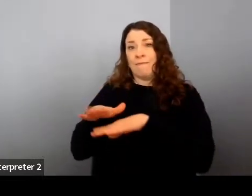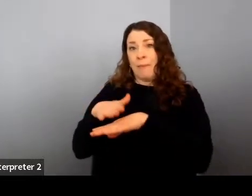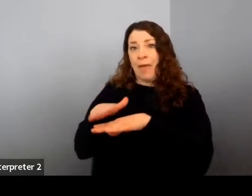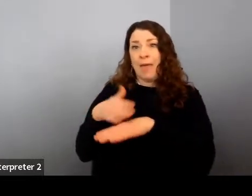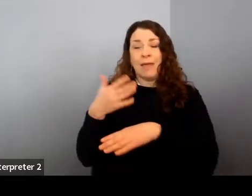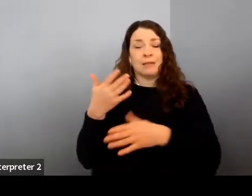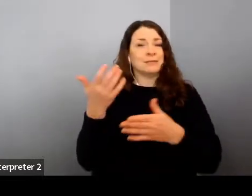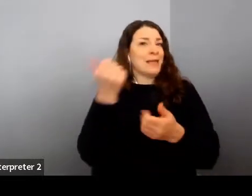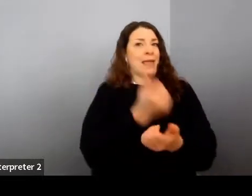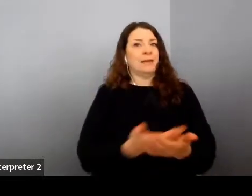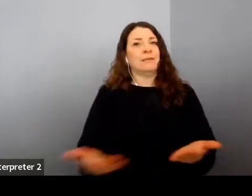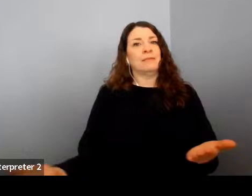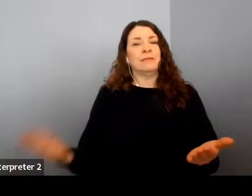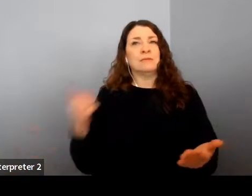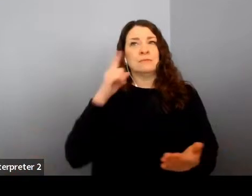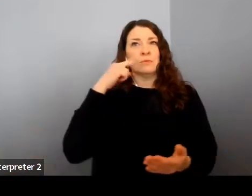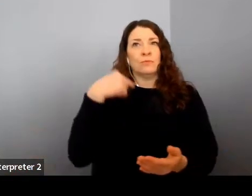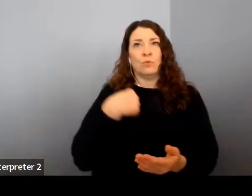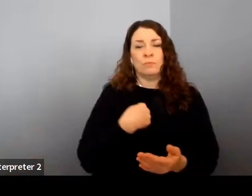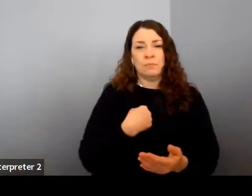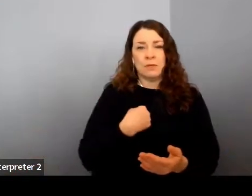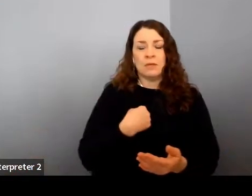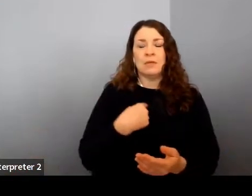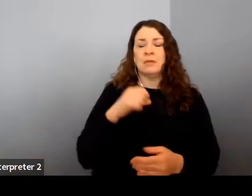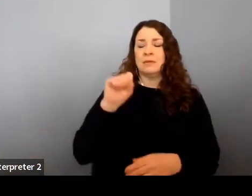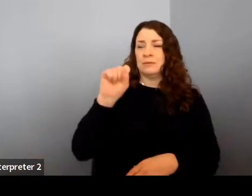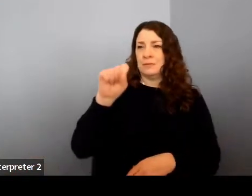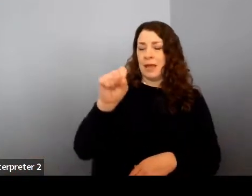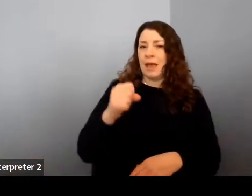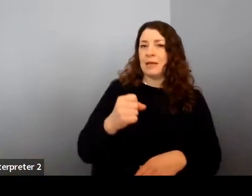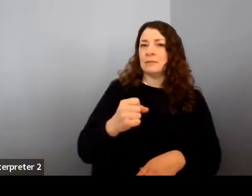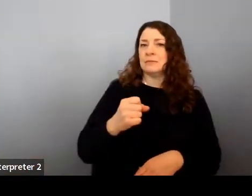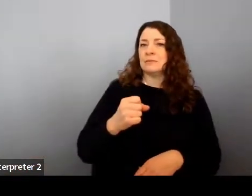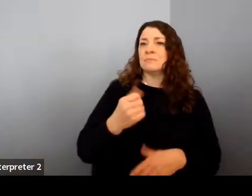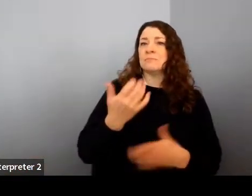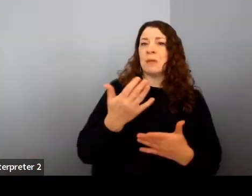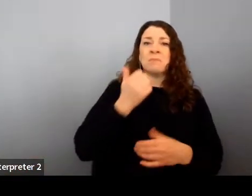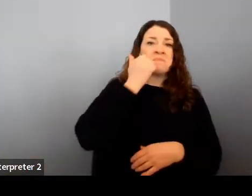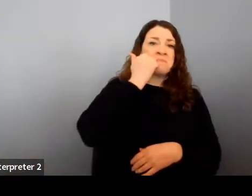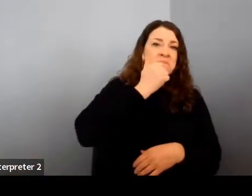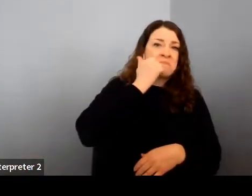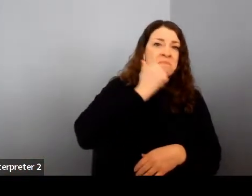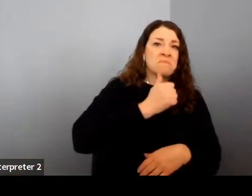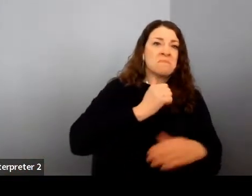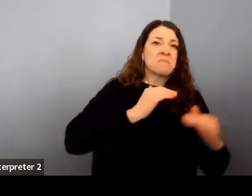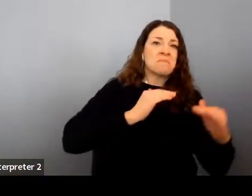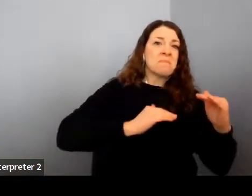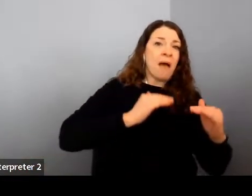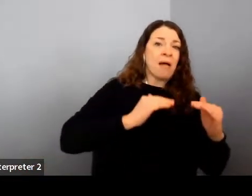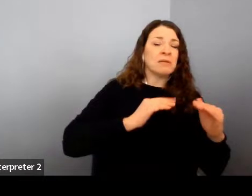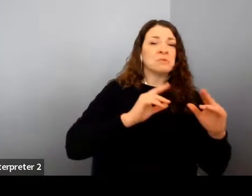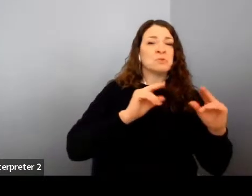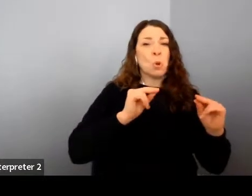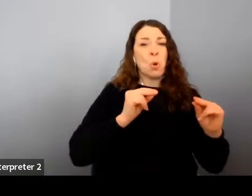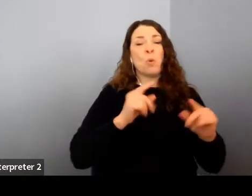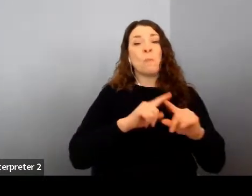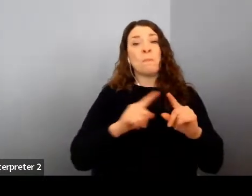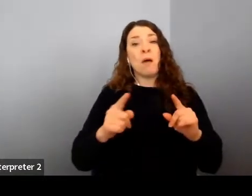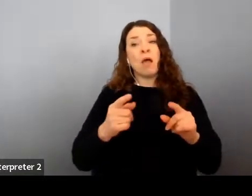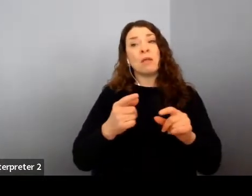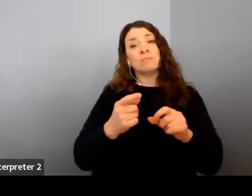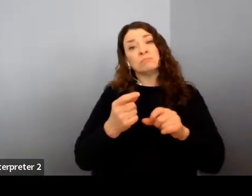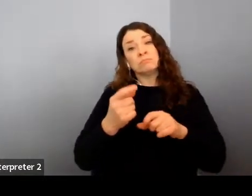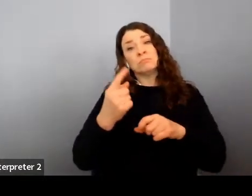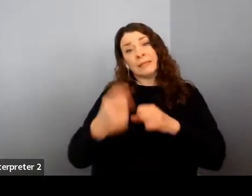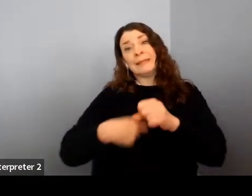me, it's more about, yeah, the individual days and weeks might not balance, but the years sure do in my life. And I also,